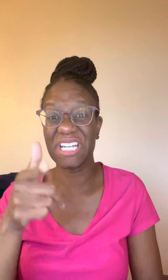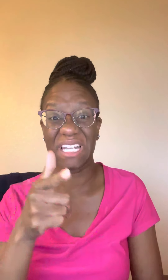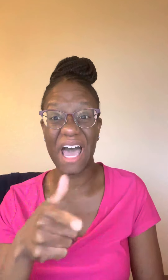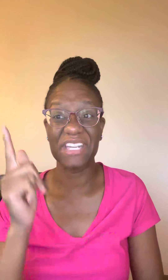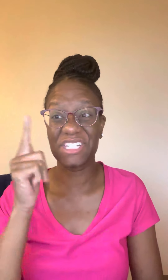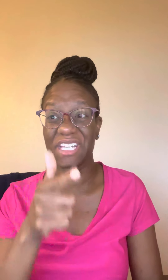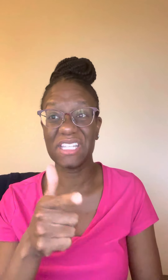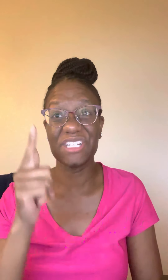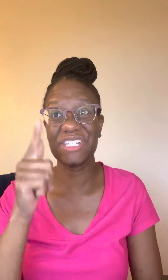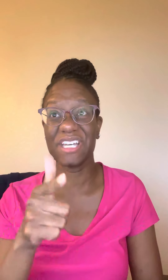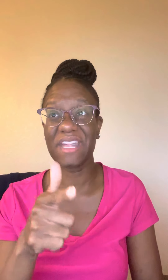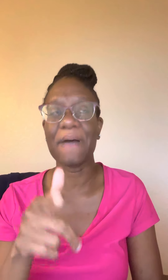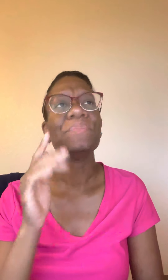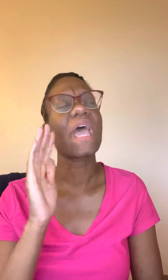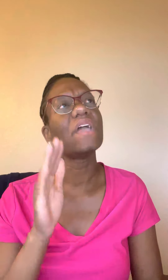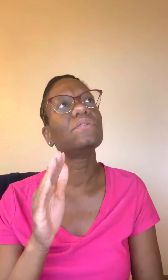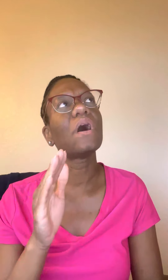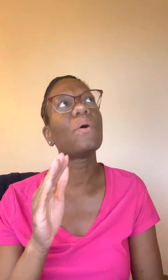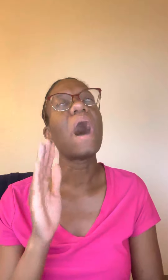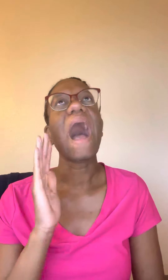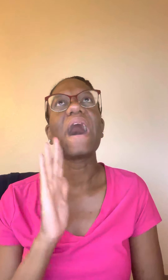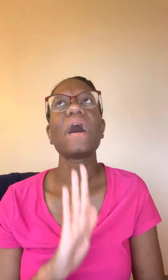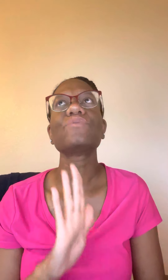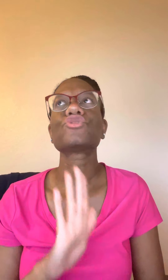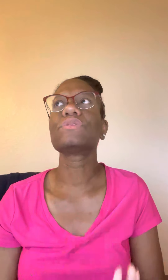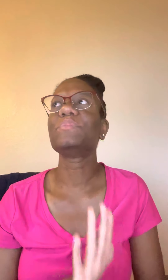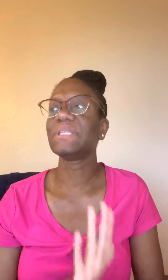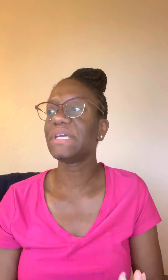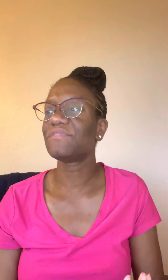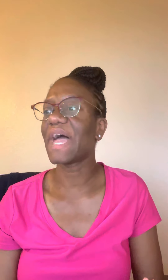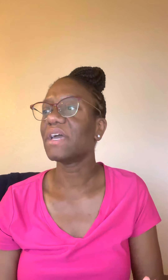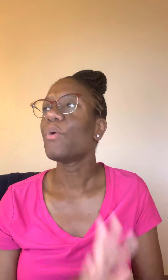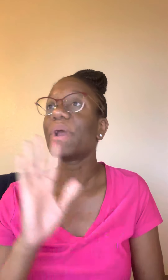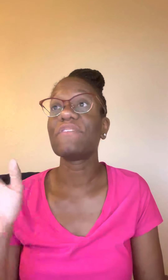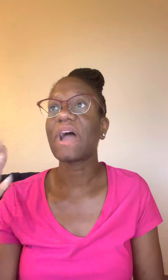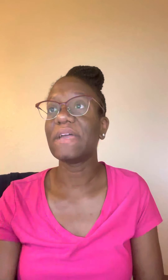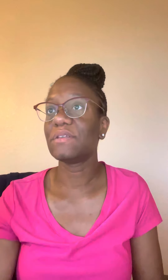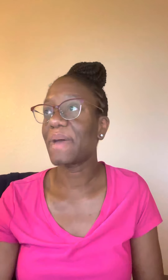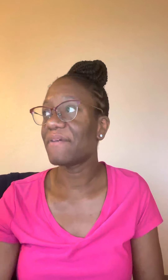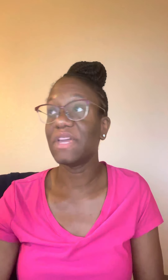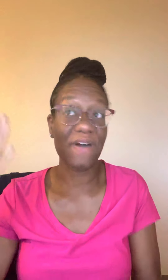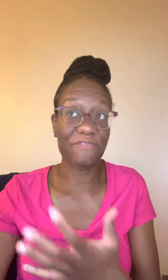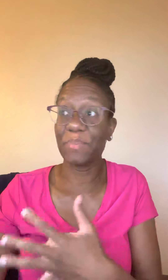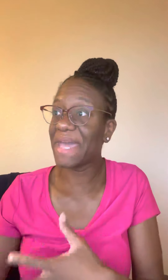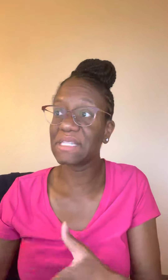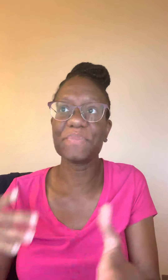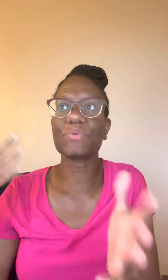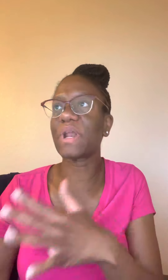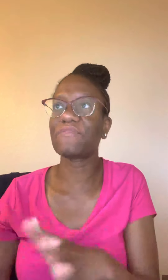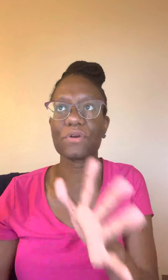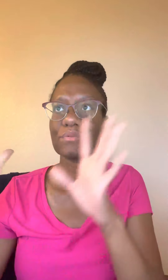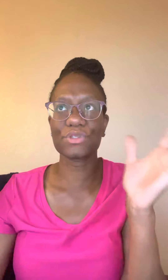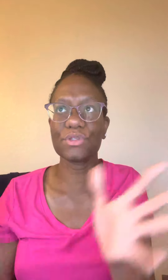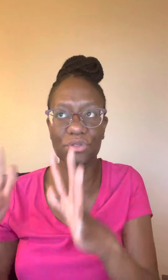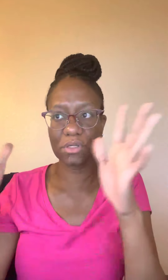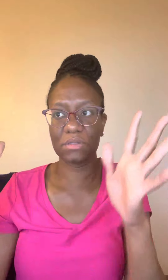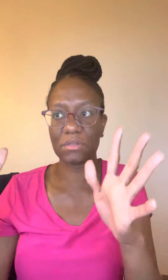a liar, she a this, she a that. And you know, I truly believe like whatever I end up having, if I have to pay something, whatever the, the, the